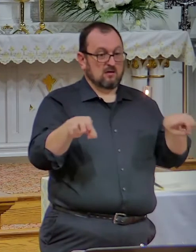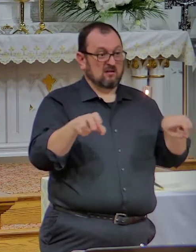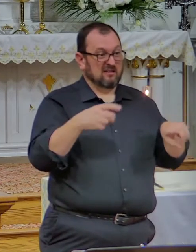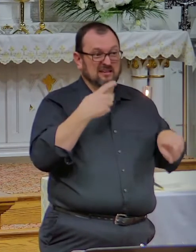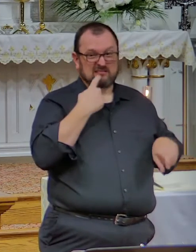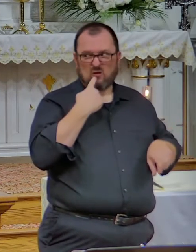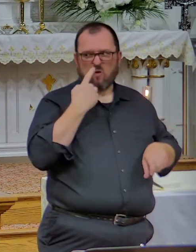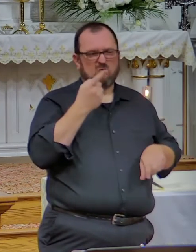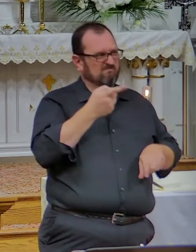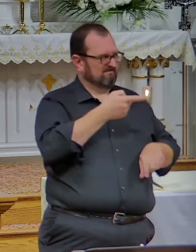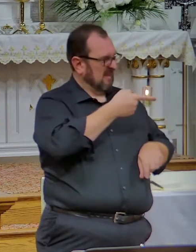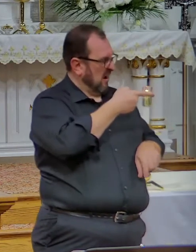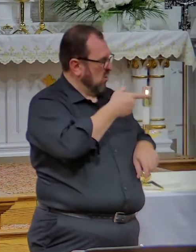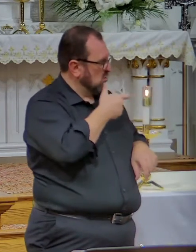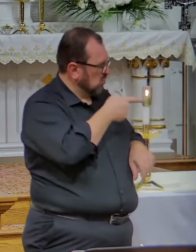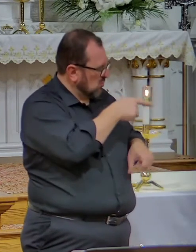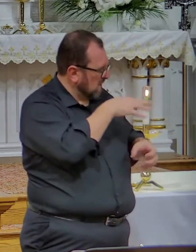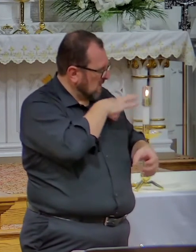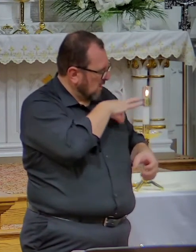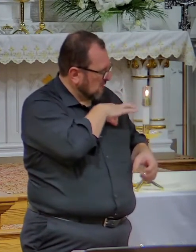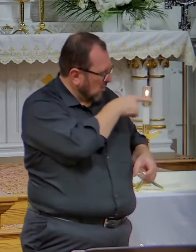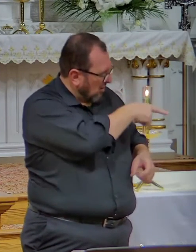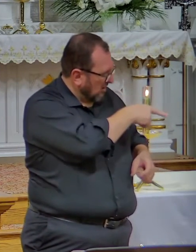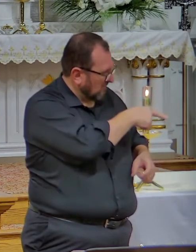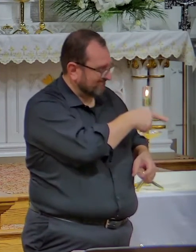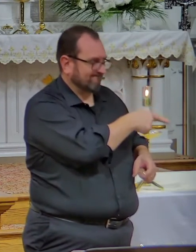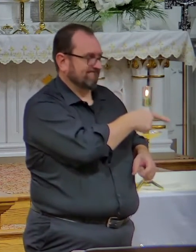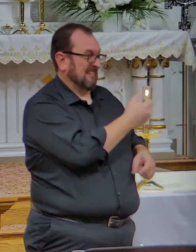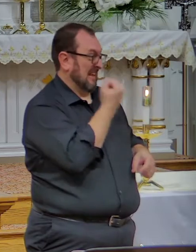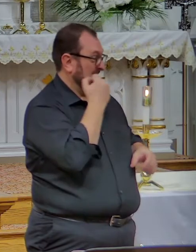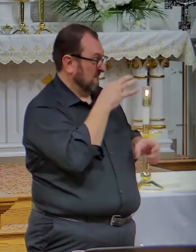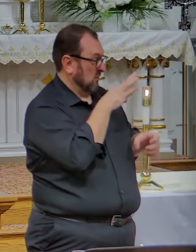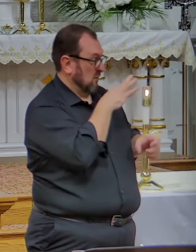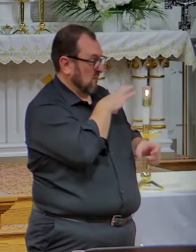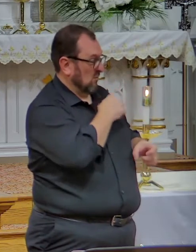particular party or one candidate, I could not be a good Catholic.